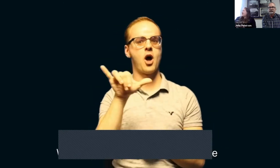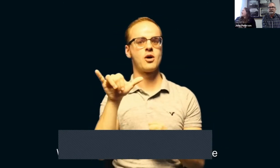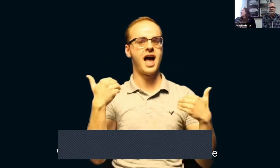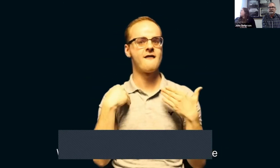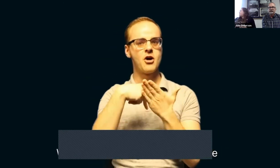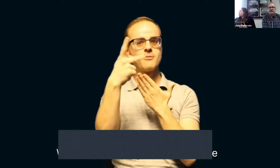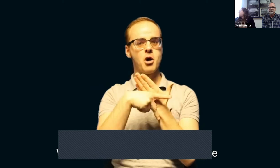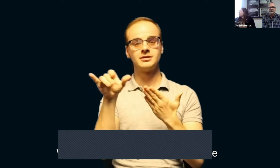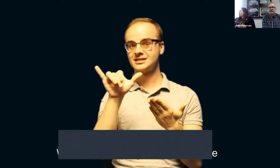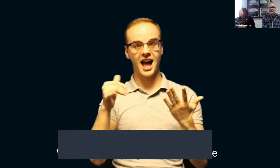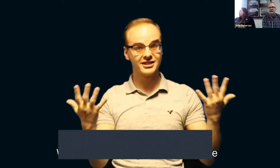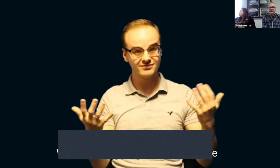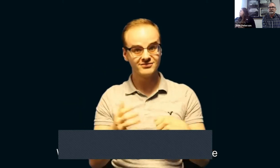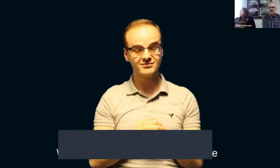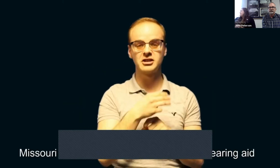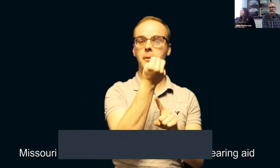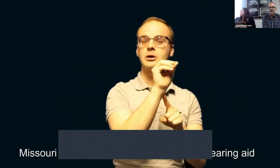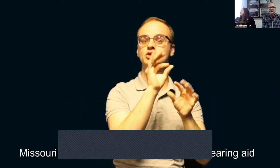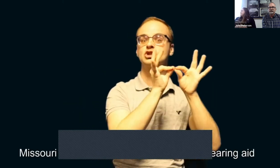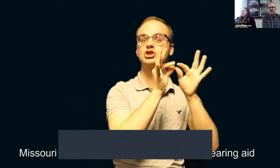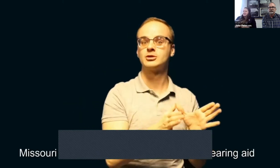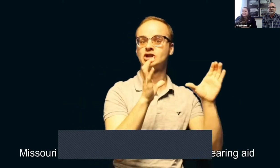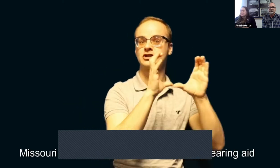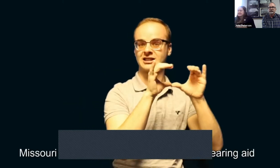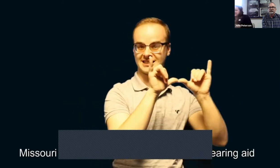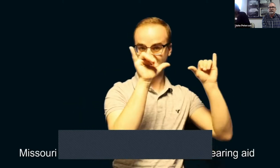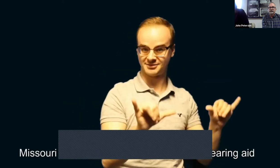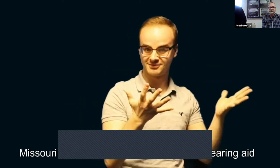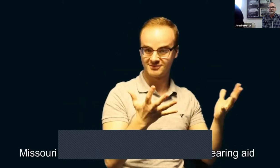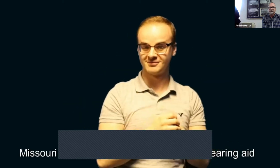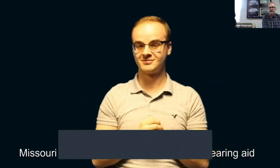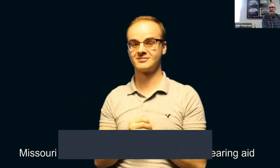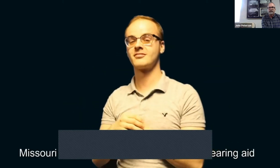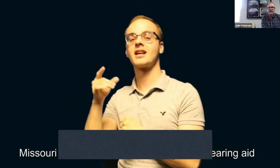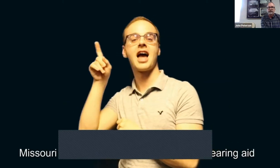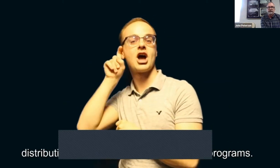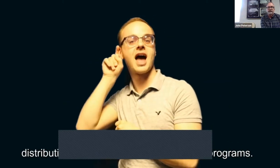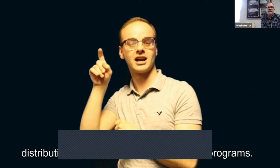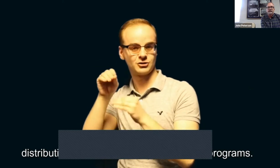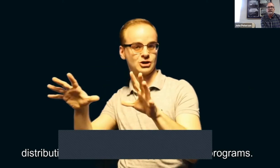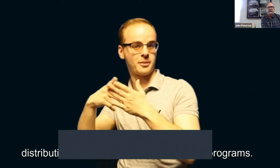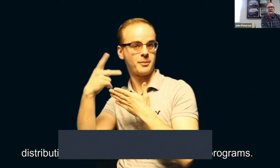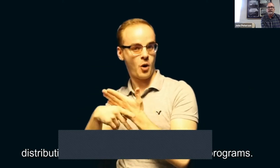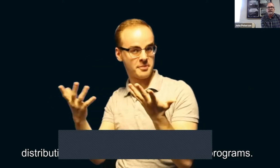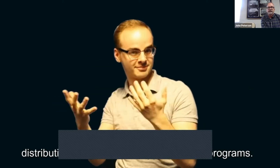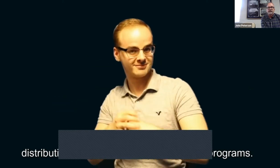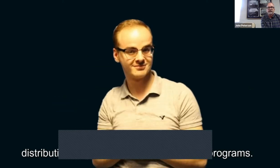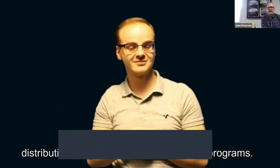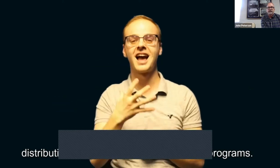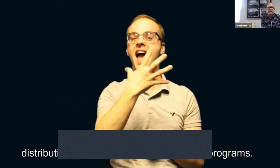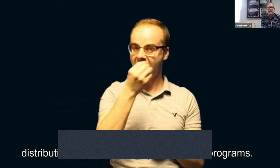We also have programs such as the Missouri Interpreter Certification System, hearing aid distribution program,